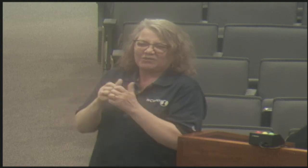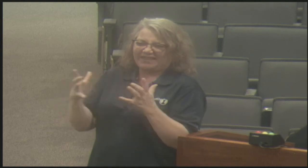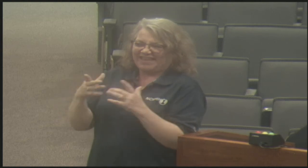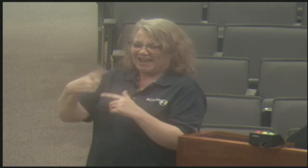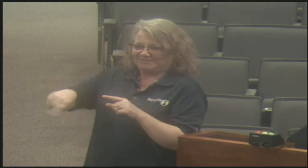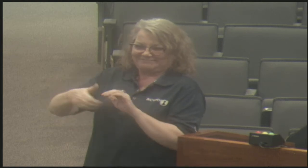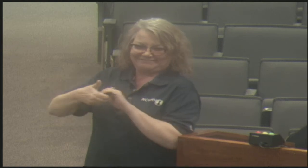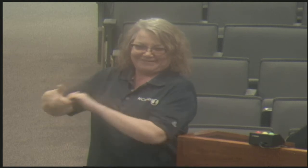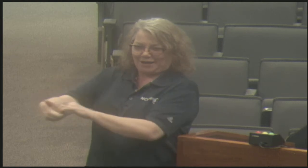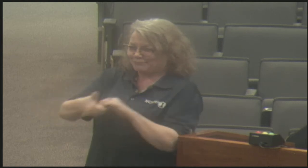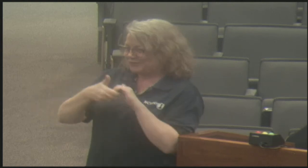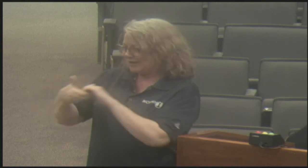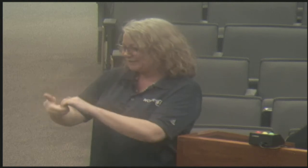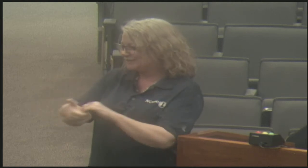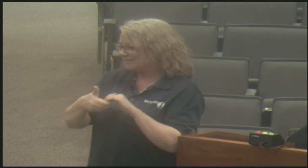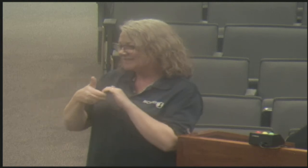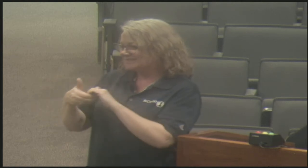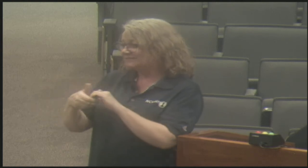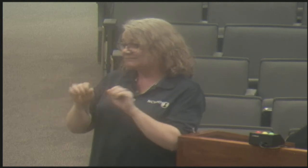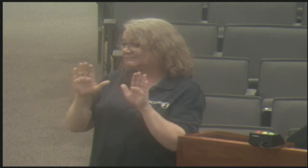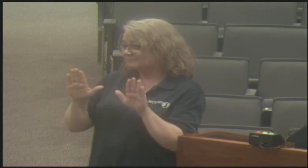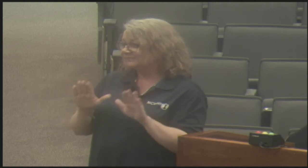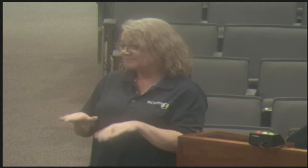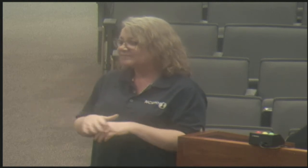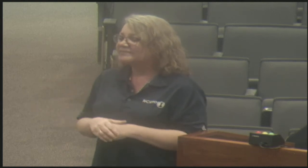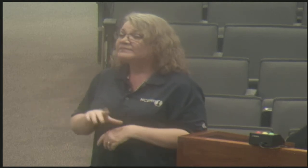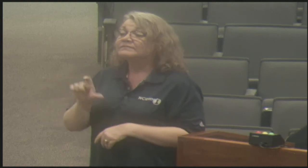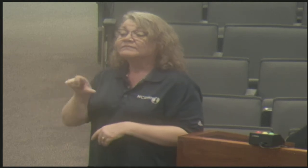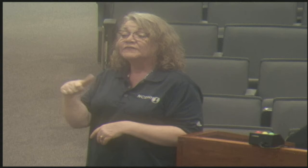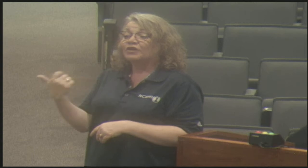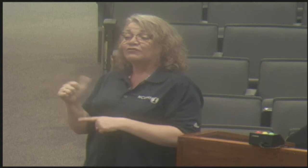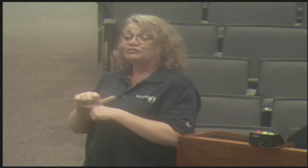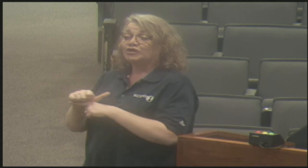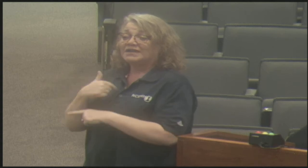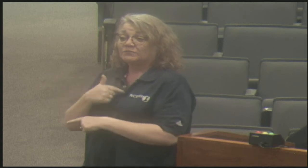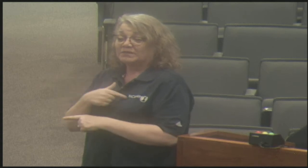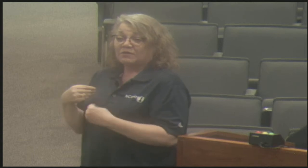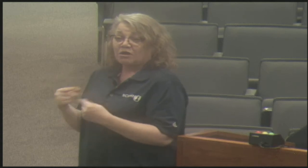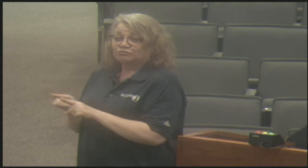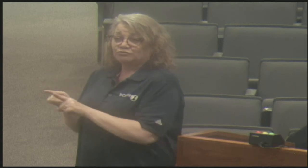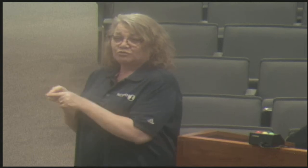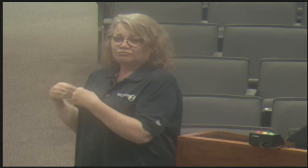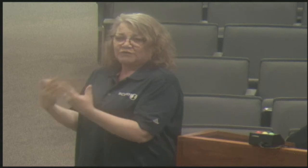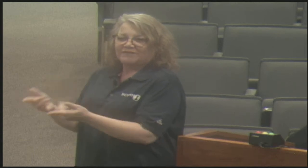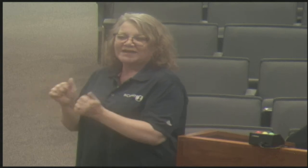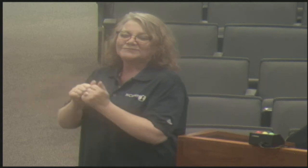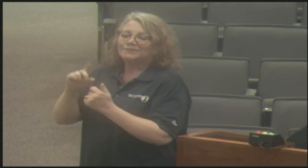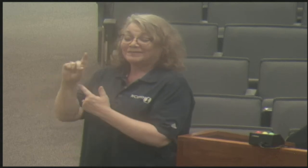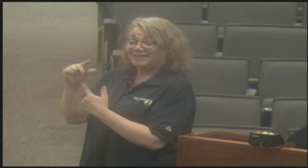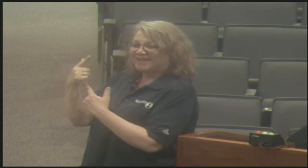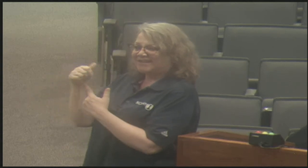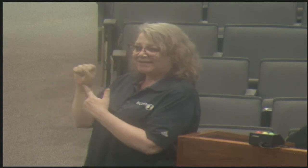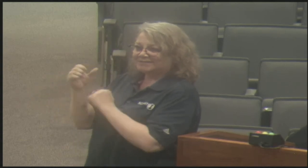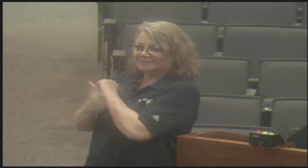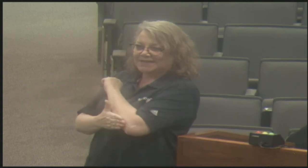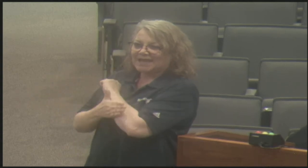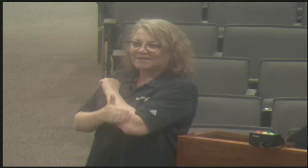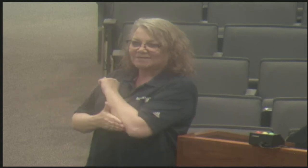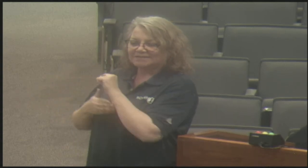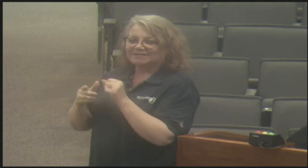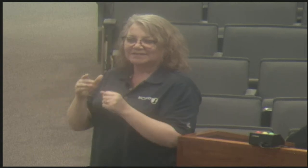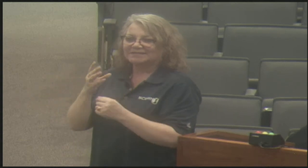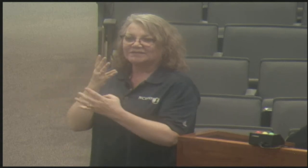communication. So we certainly could not have conquered this without collaboration. We're